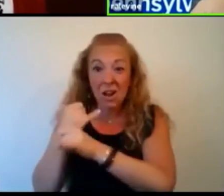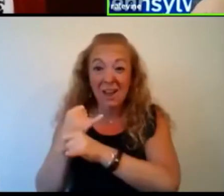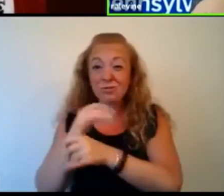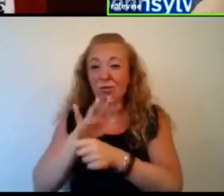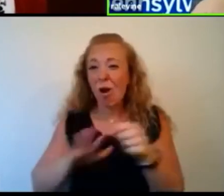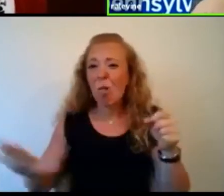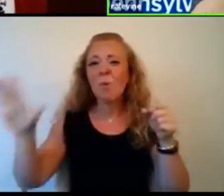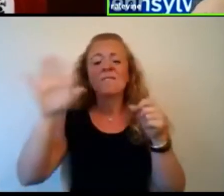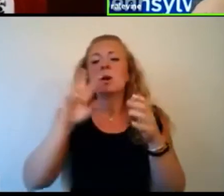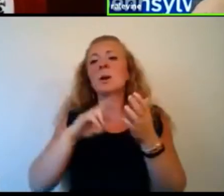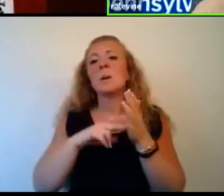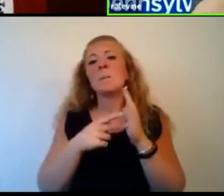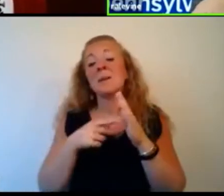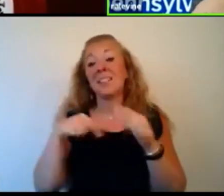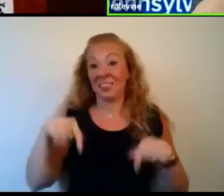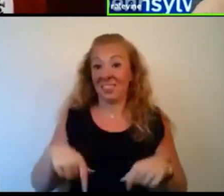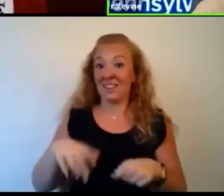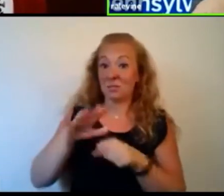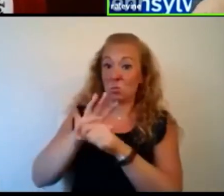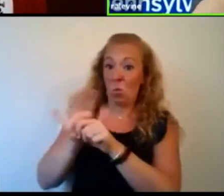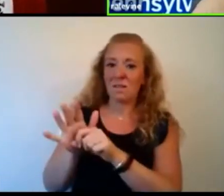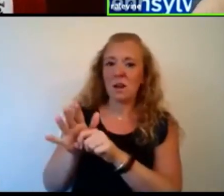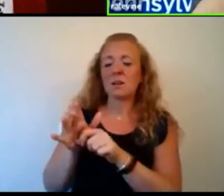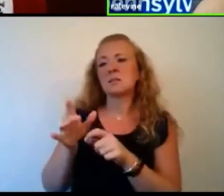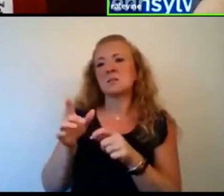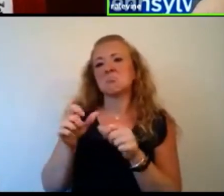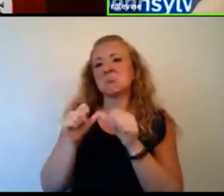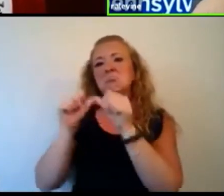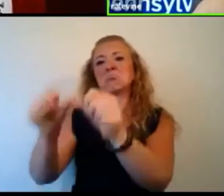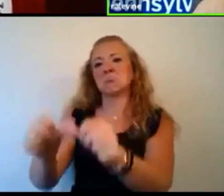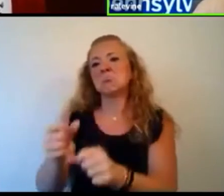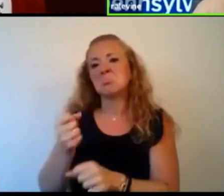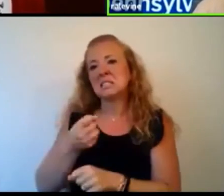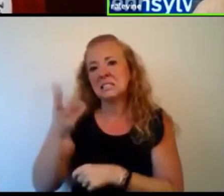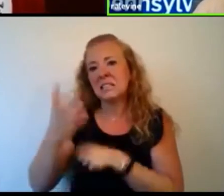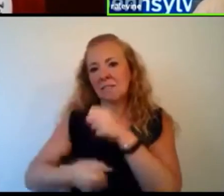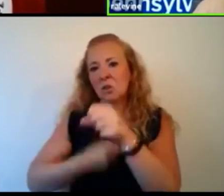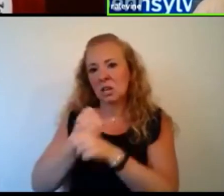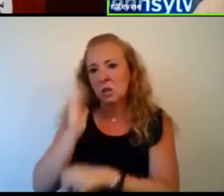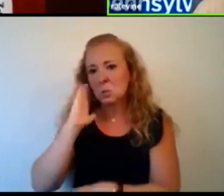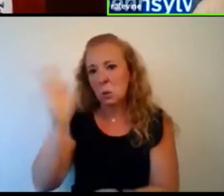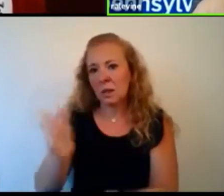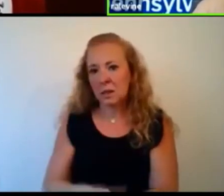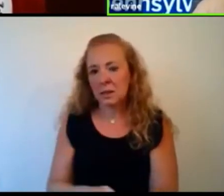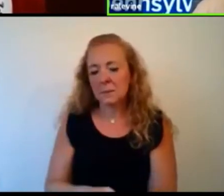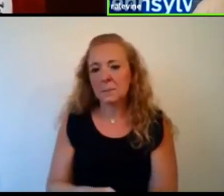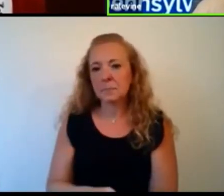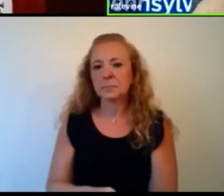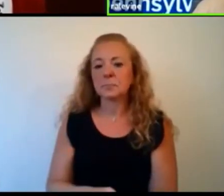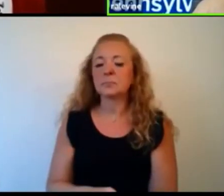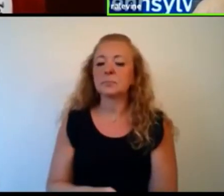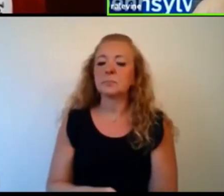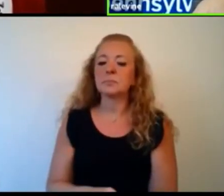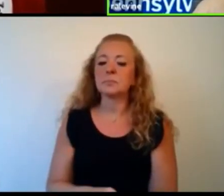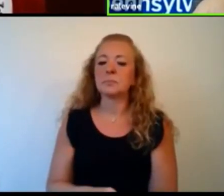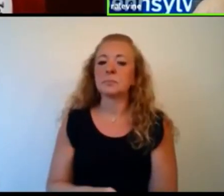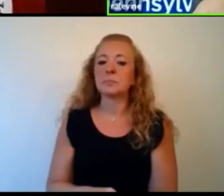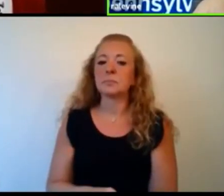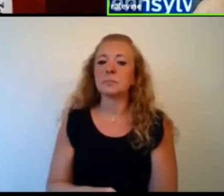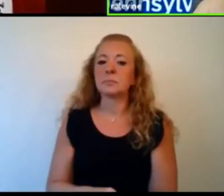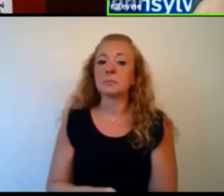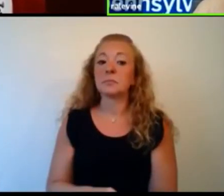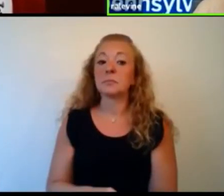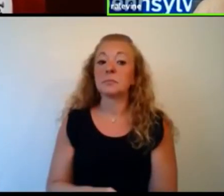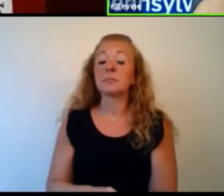hearing about and dealing with it for, for, for several years to come. Um, I think that, um, that it is going to change